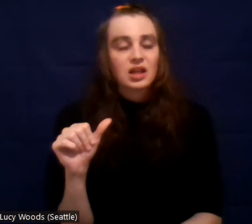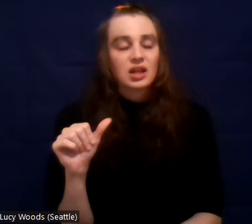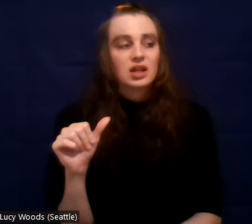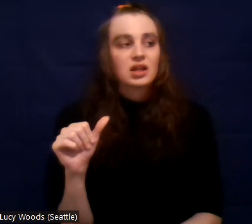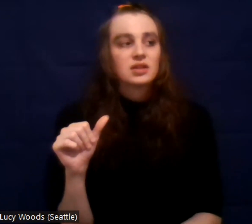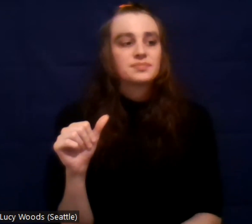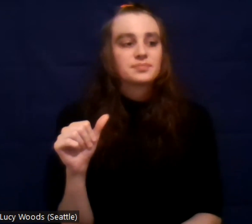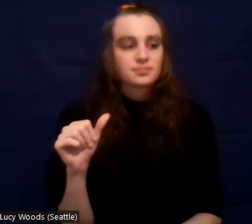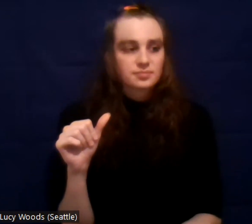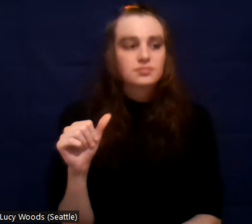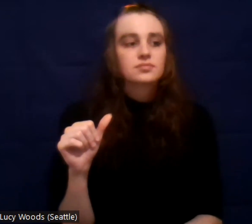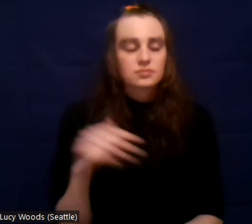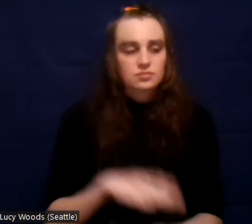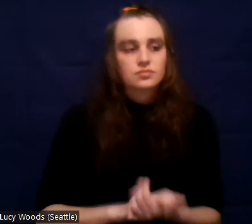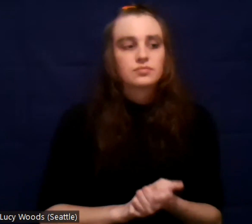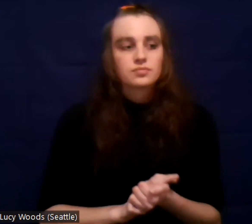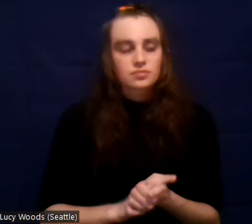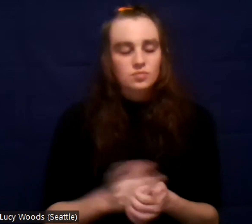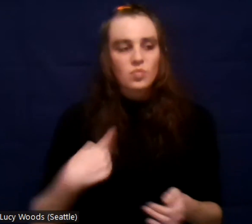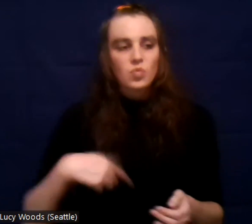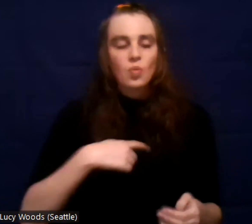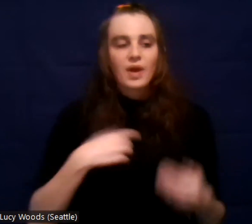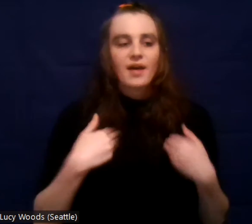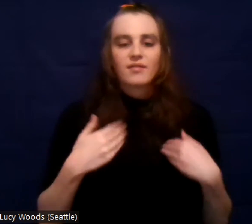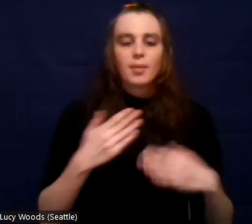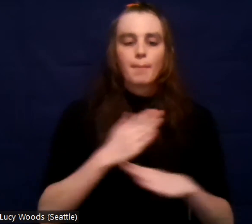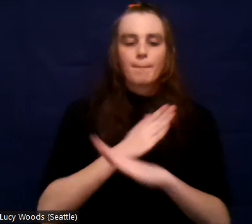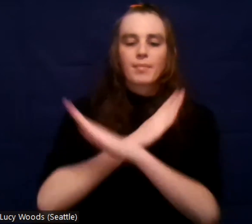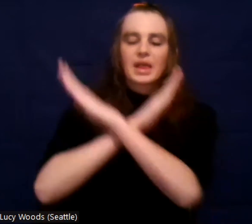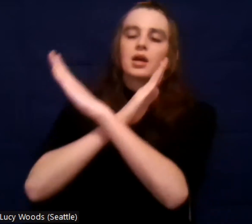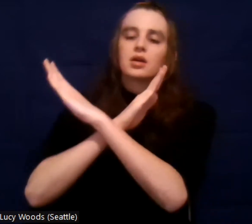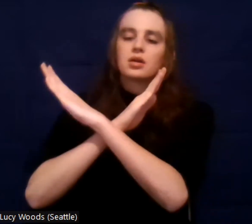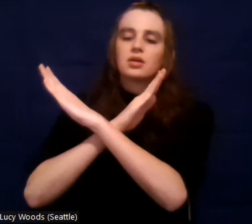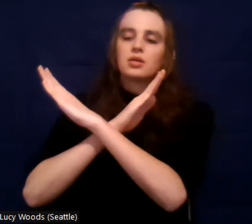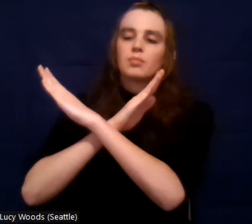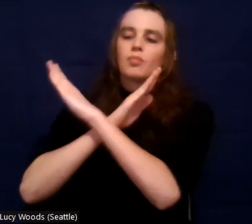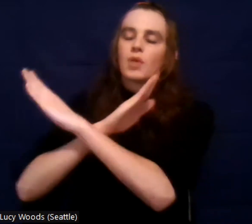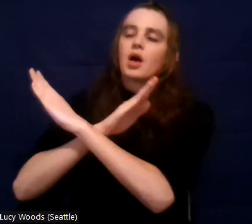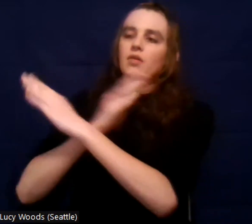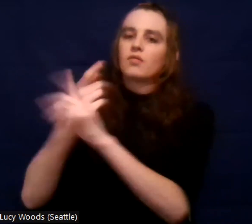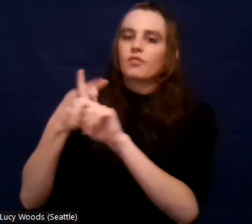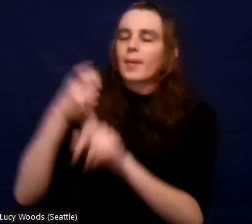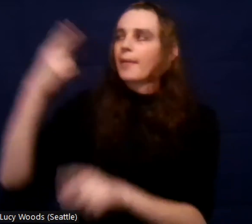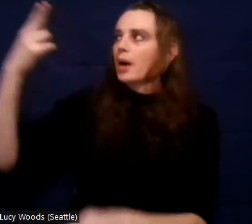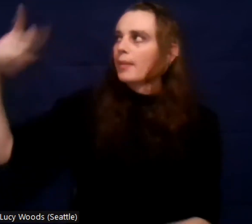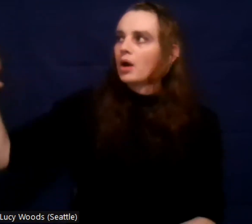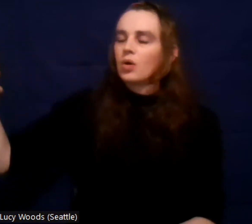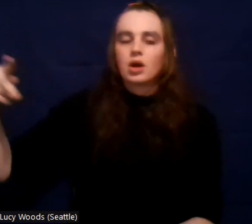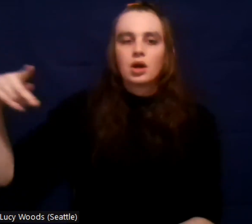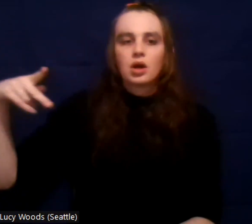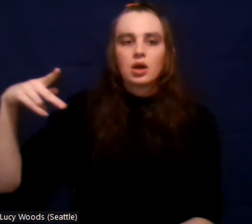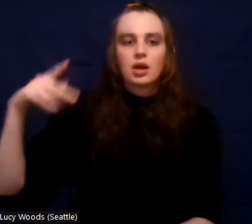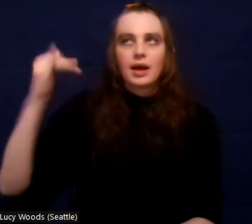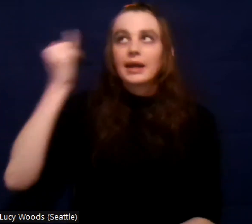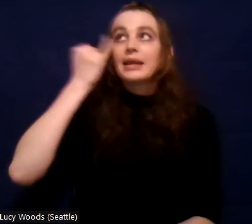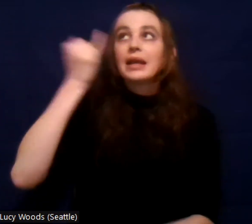this, these, these things that block us from our higher power, these ideas in our head of how life should be or go my way.